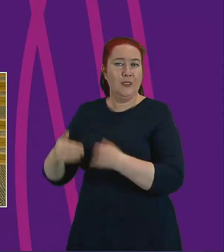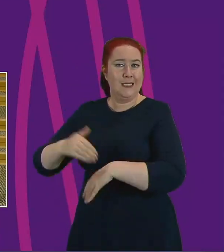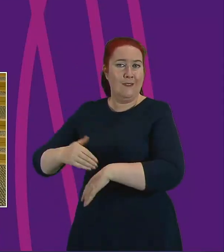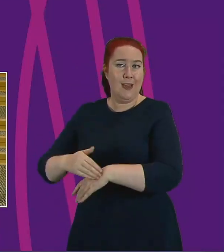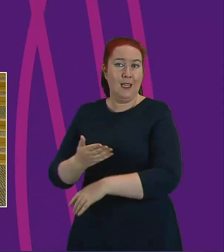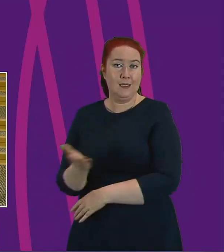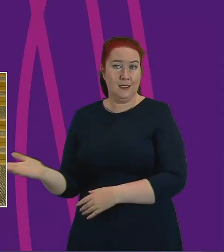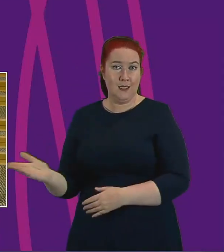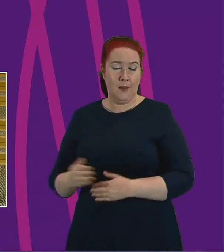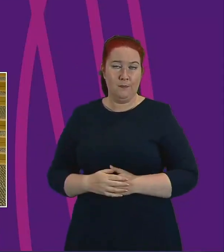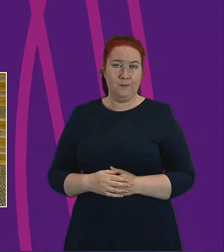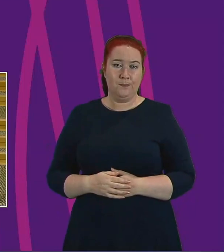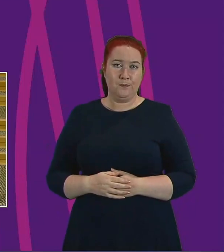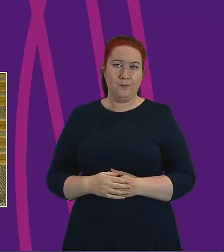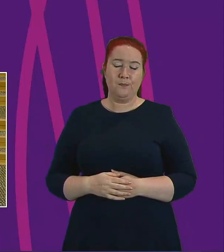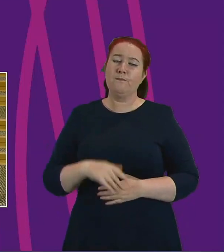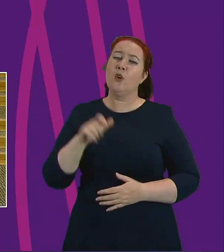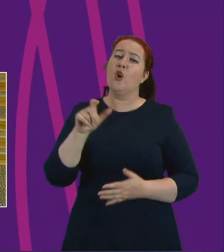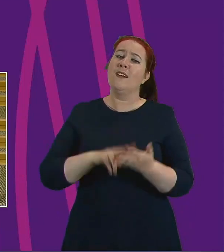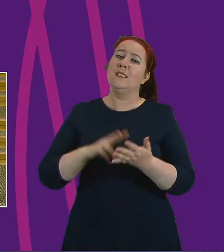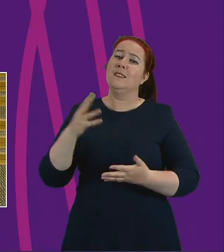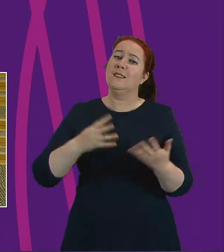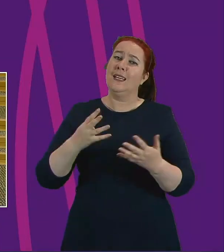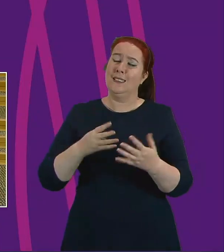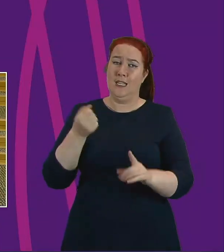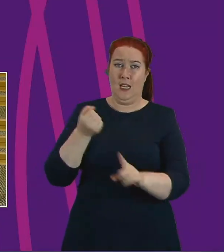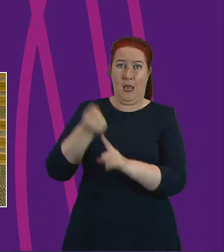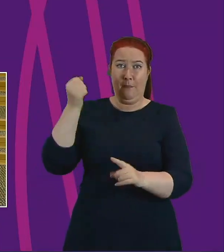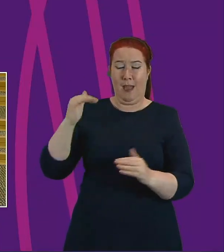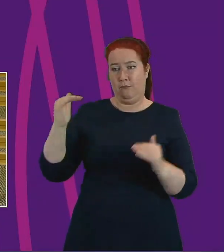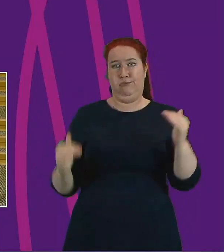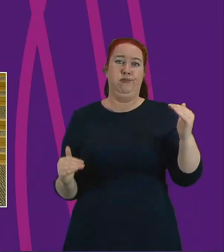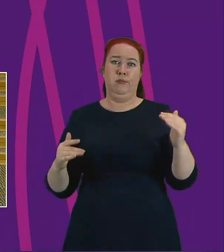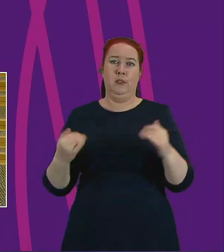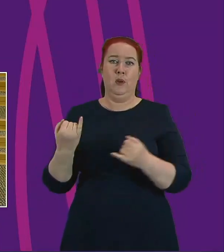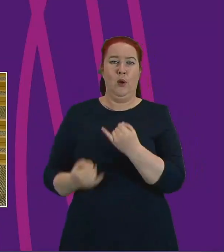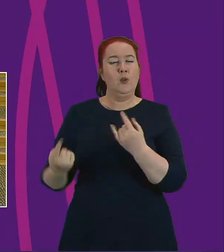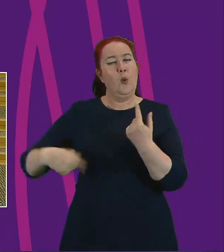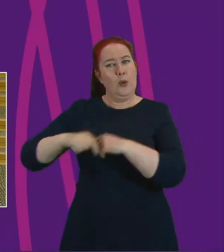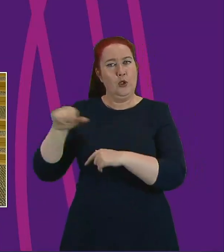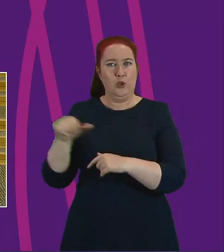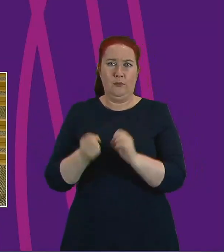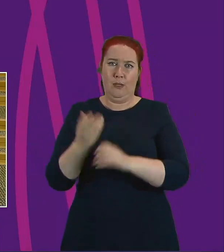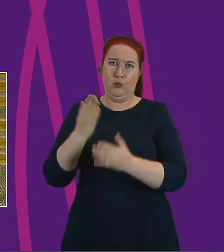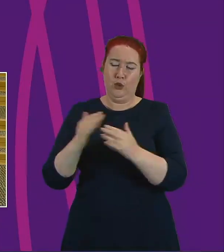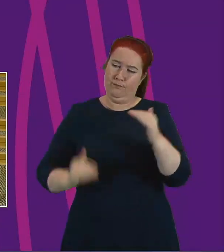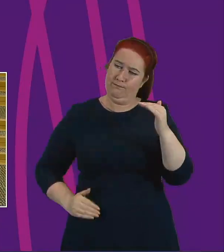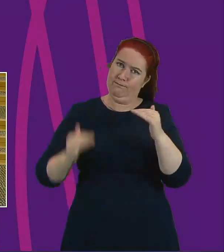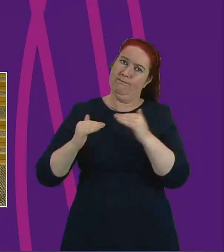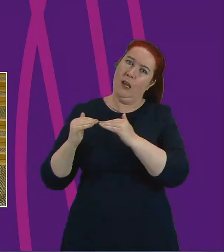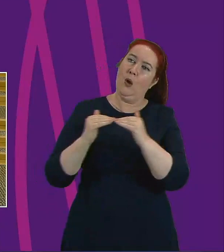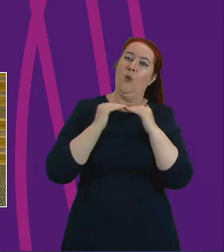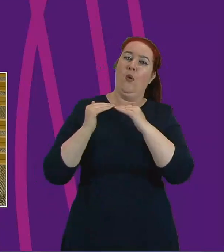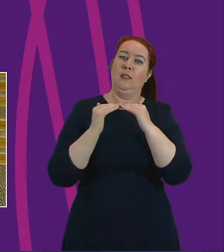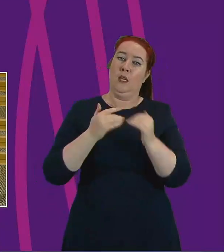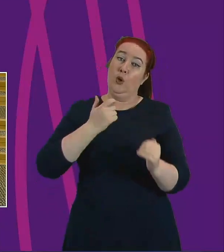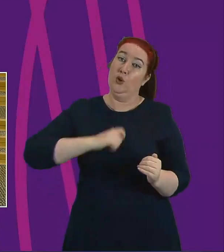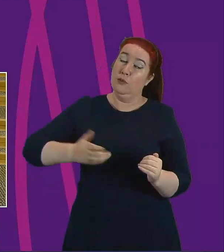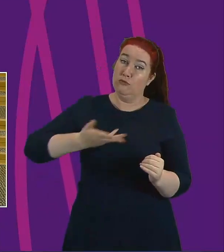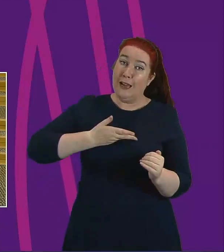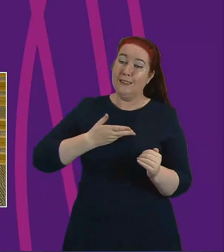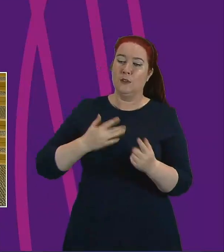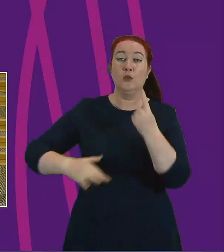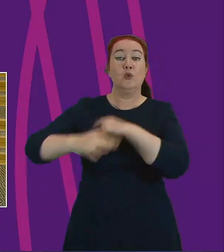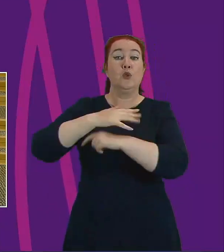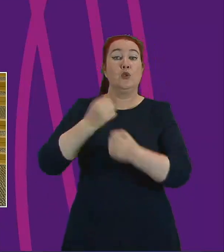Because of COVID's unequal impact it is critical that we work hard to ensure equality, human rights and social justice are at the heart of our response.